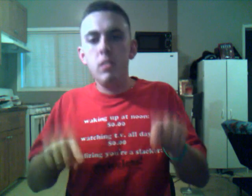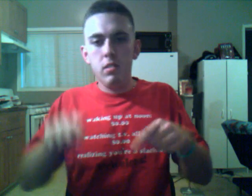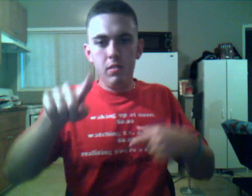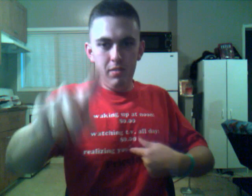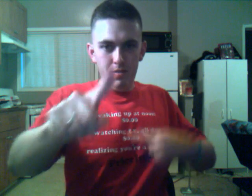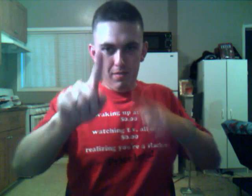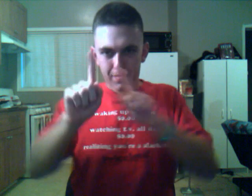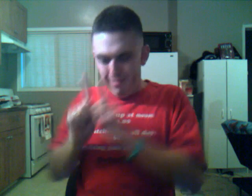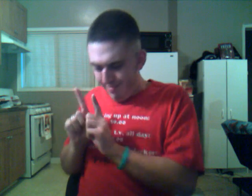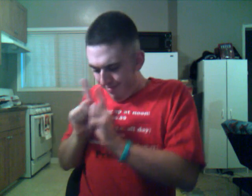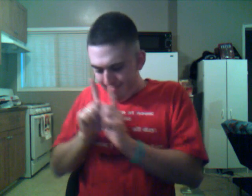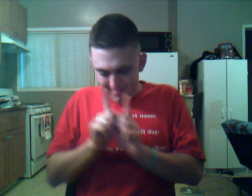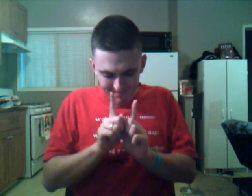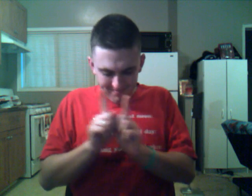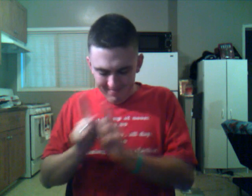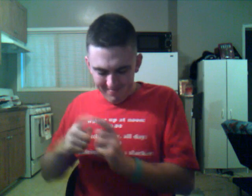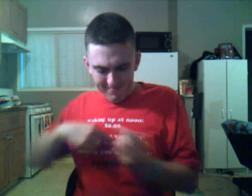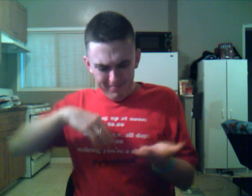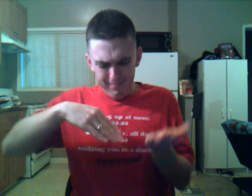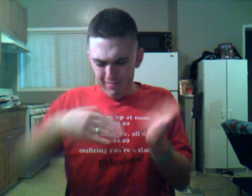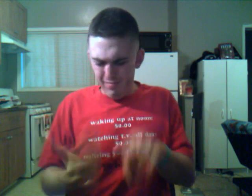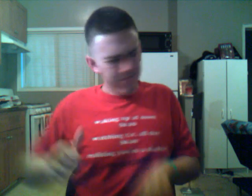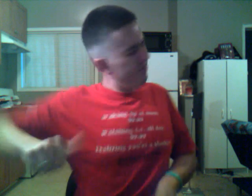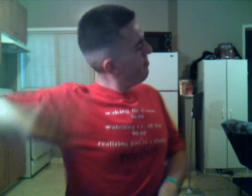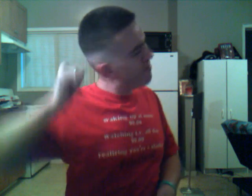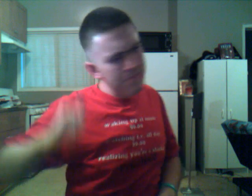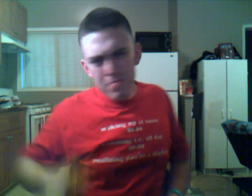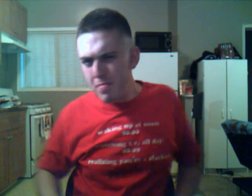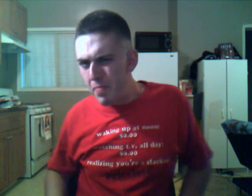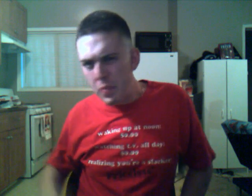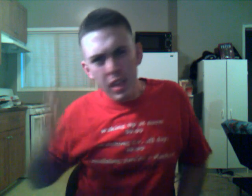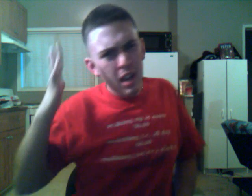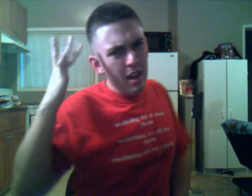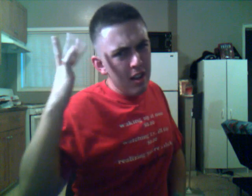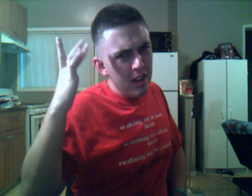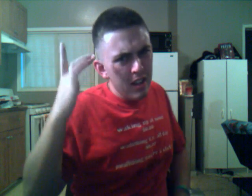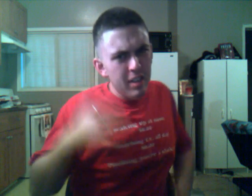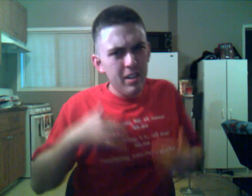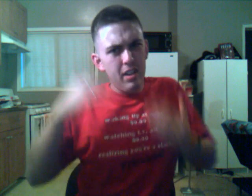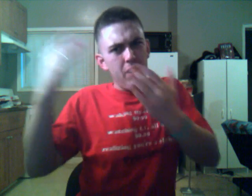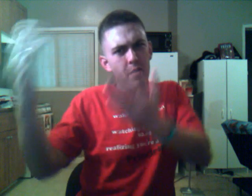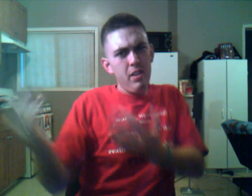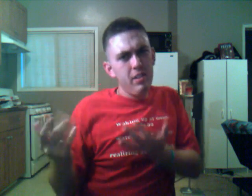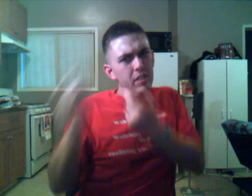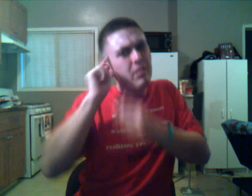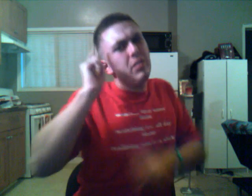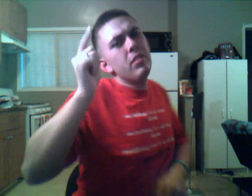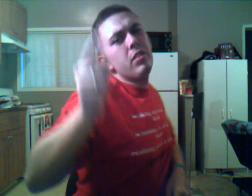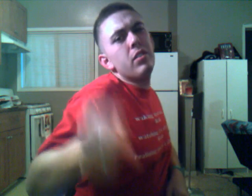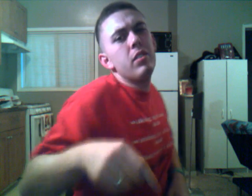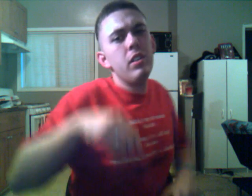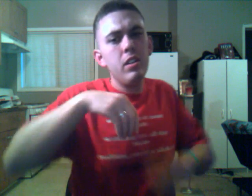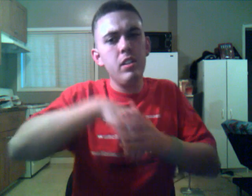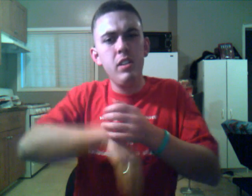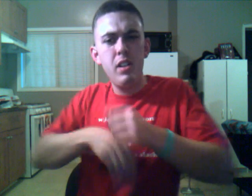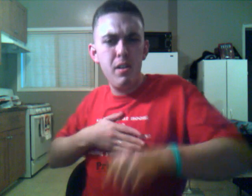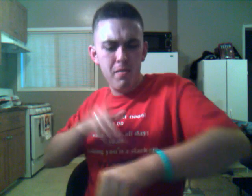when you're beside me I will not die, I'll wait here for you In